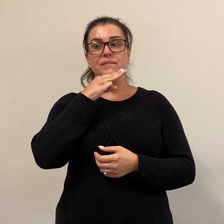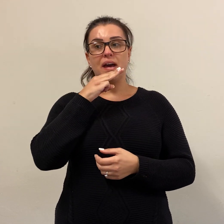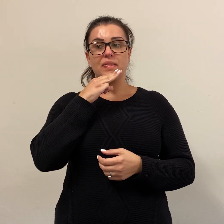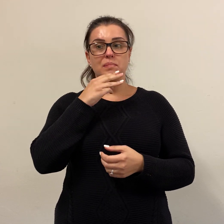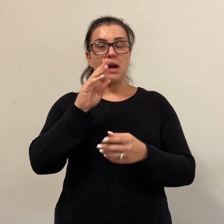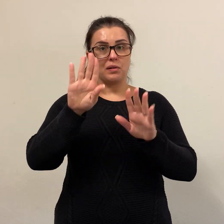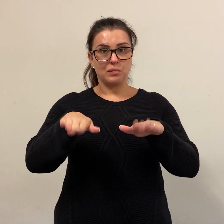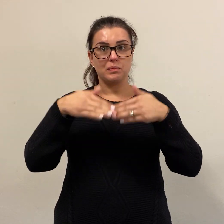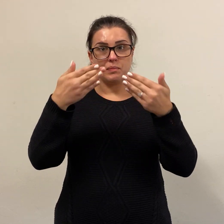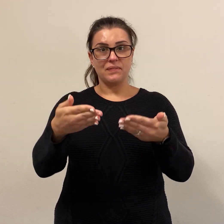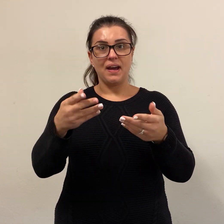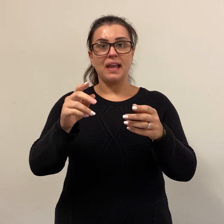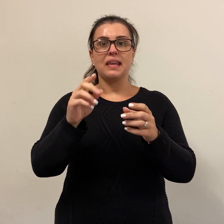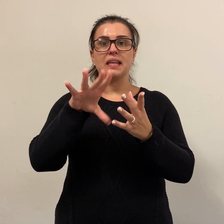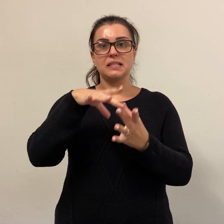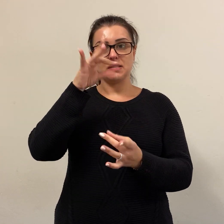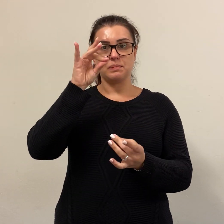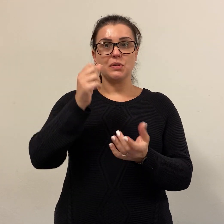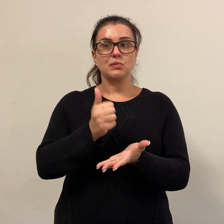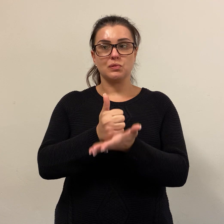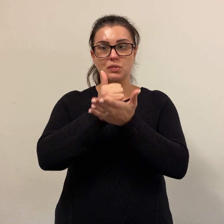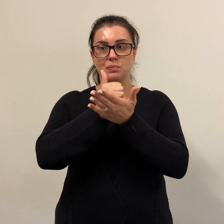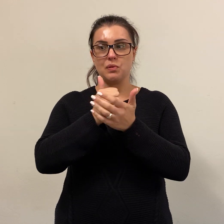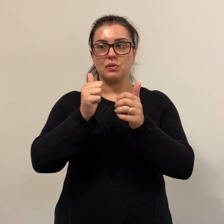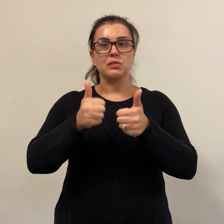providing spiritual support to the community.